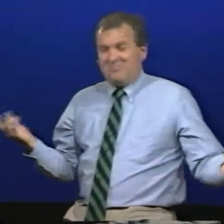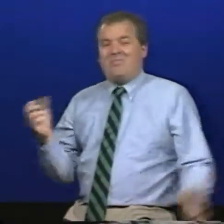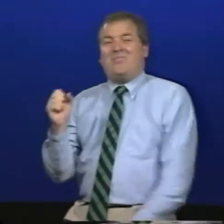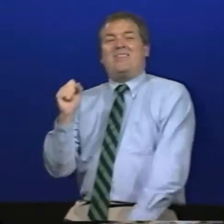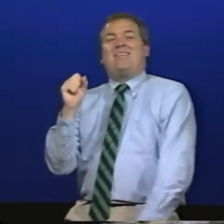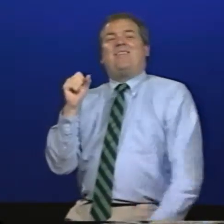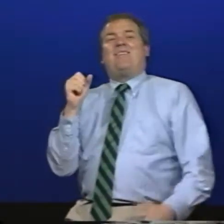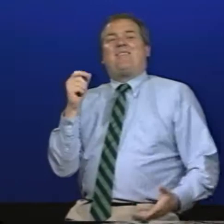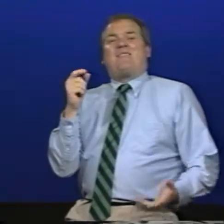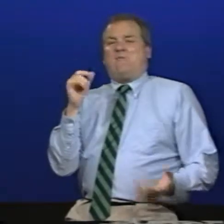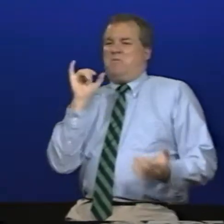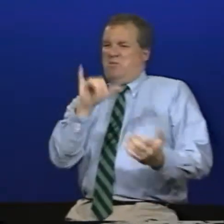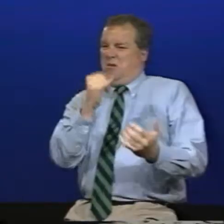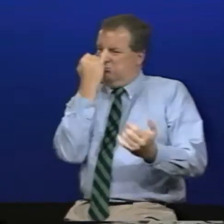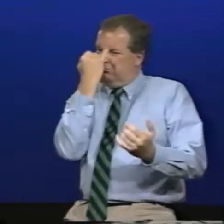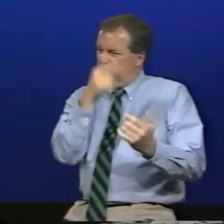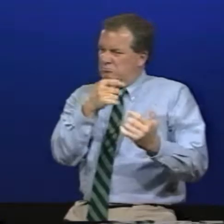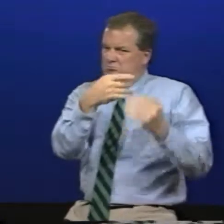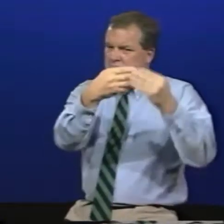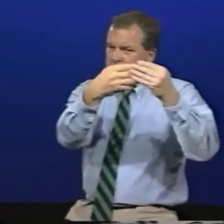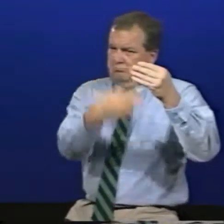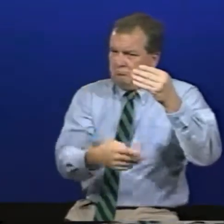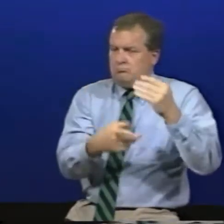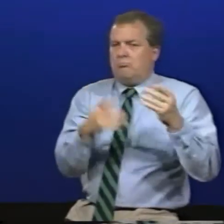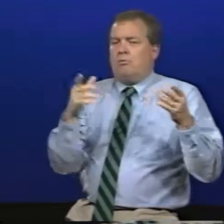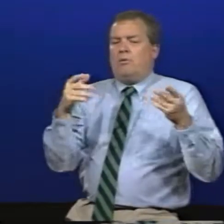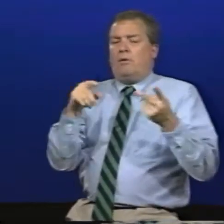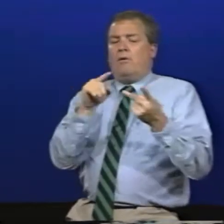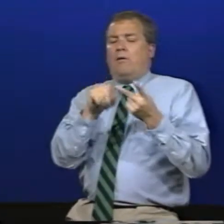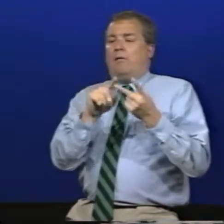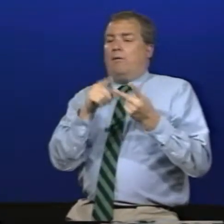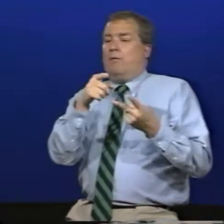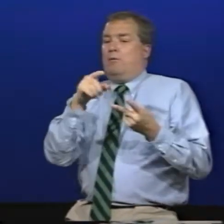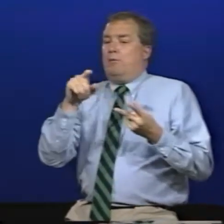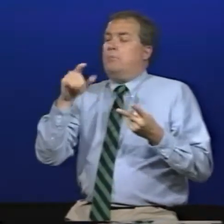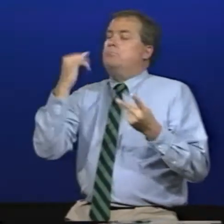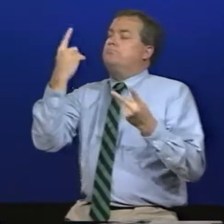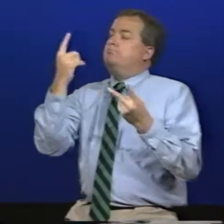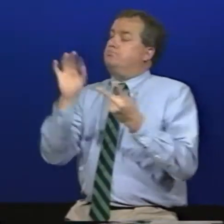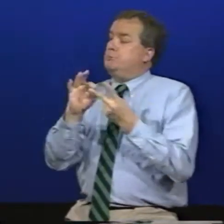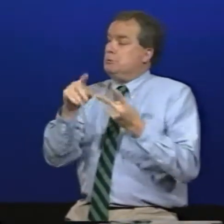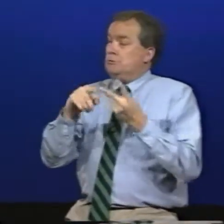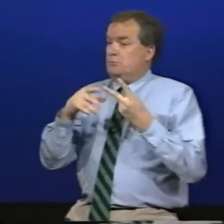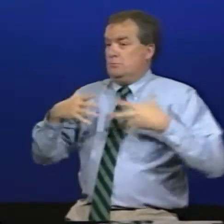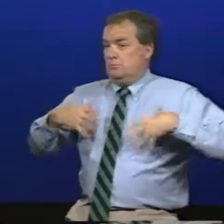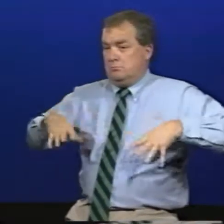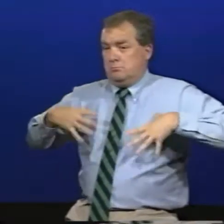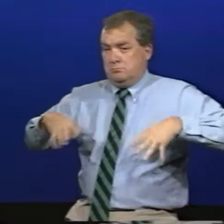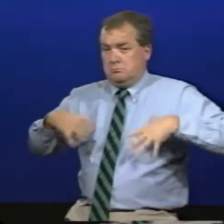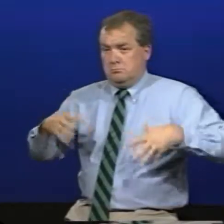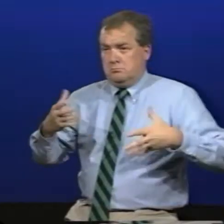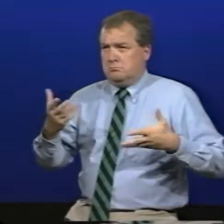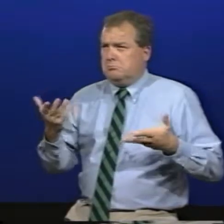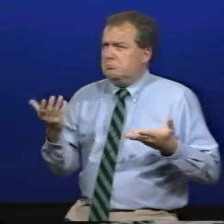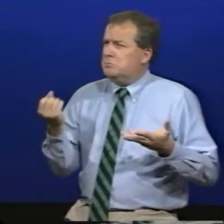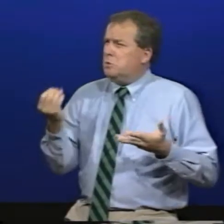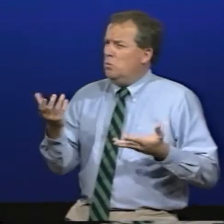caused some heartache one of the other things about the arena